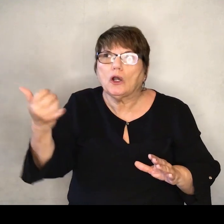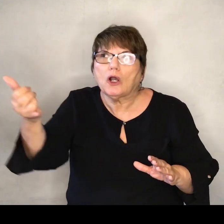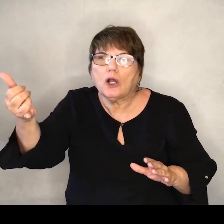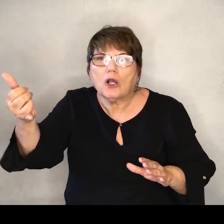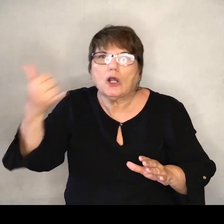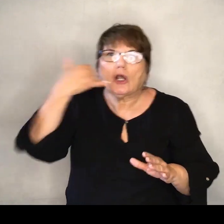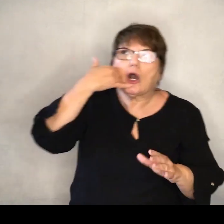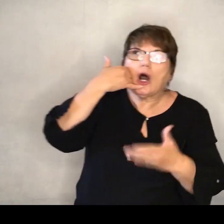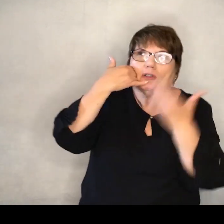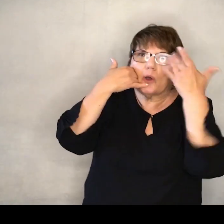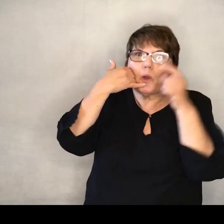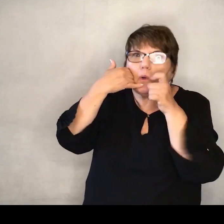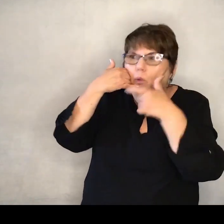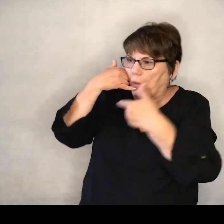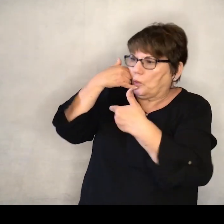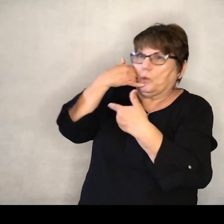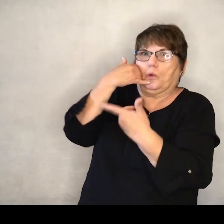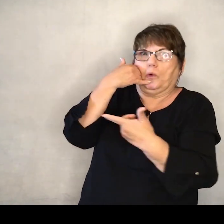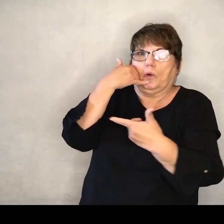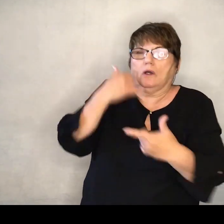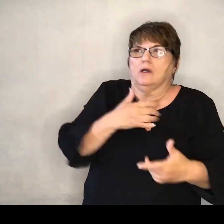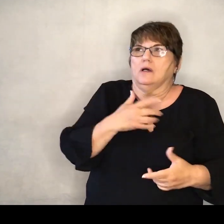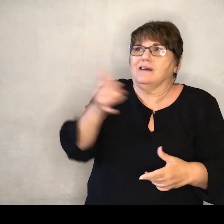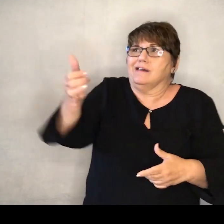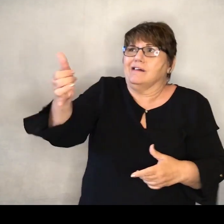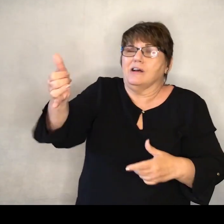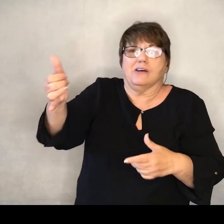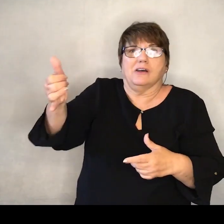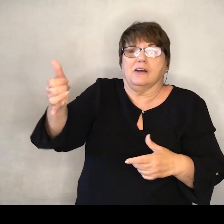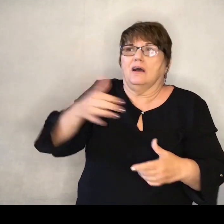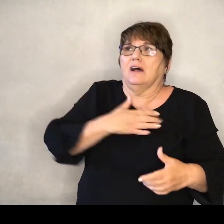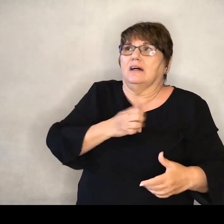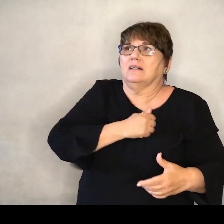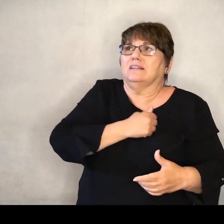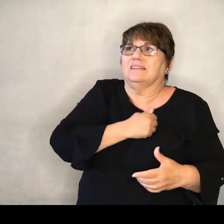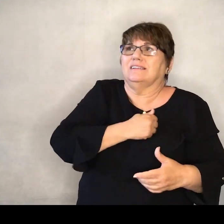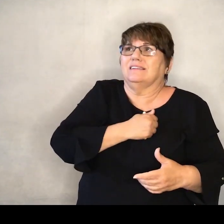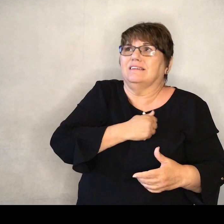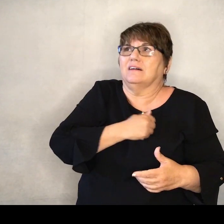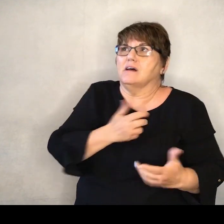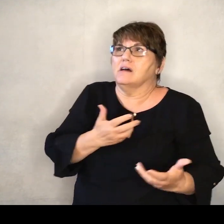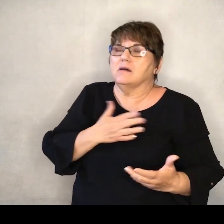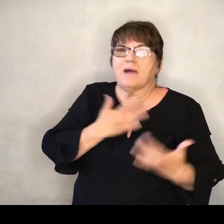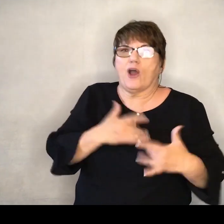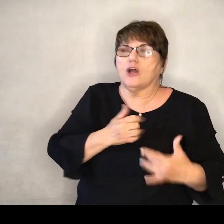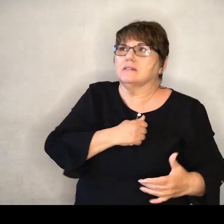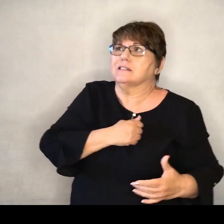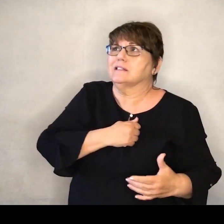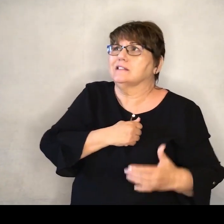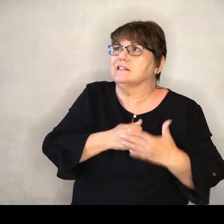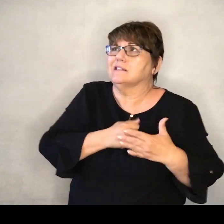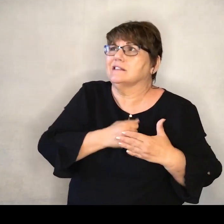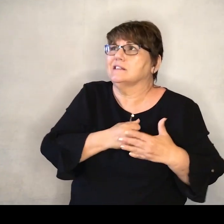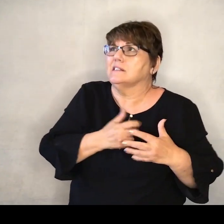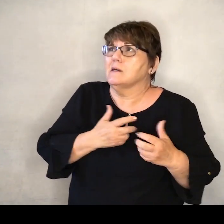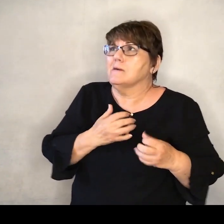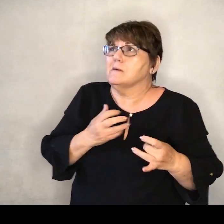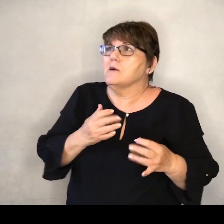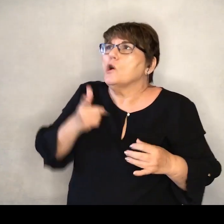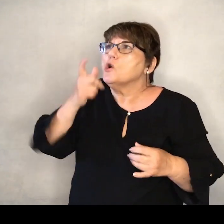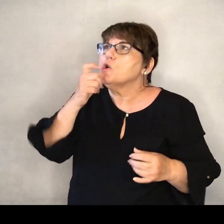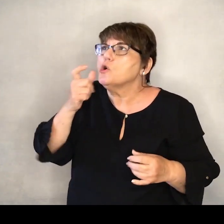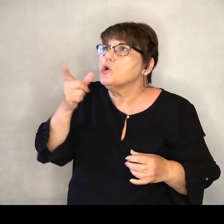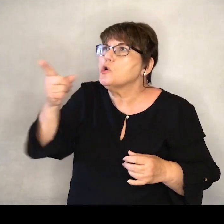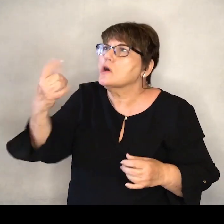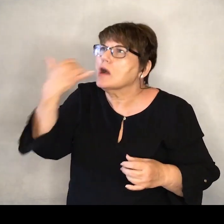So your heart beat rapidly, kind of like mine is doing right now. It would beat really rapidly because you didn't know